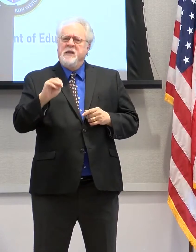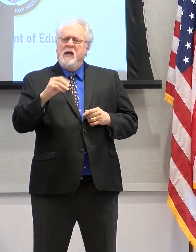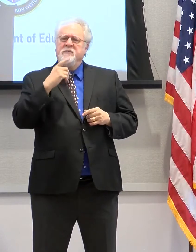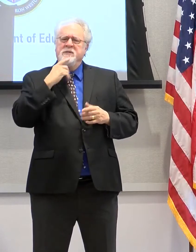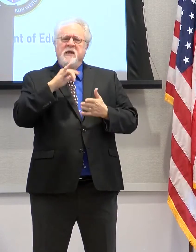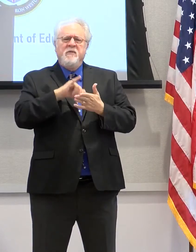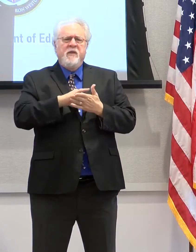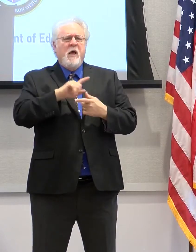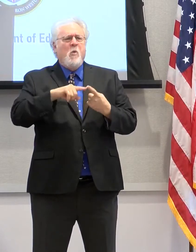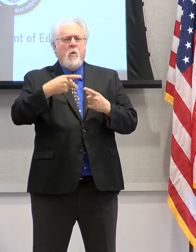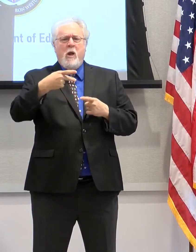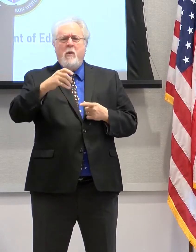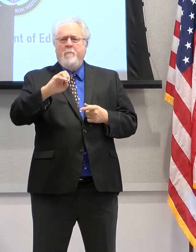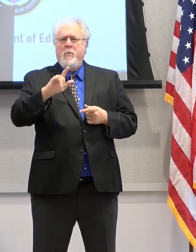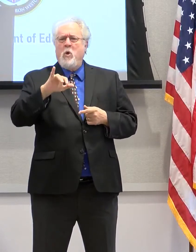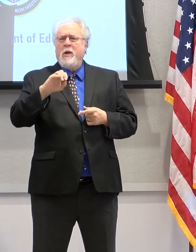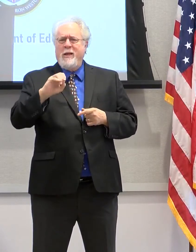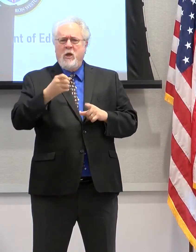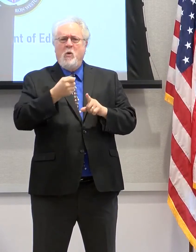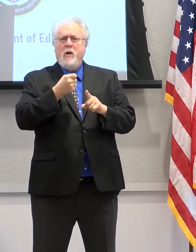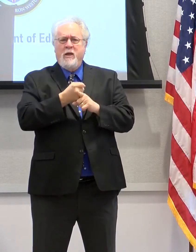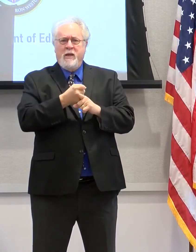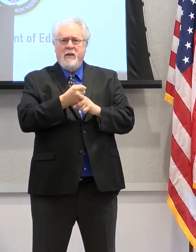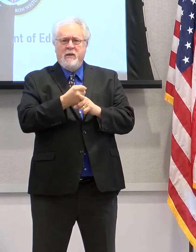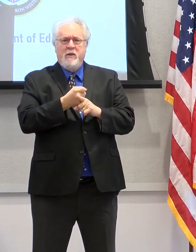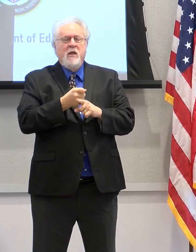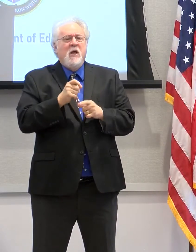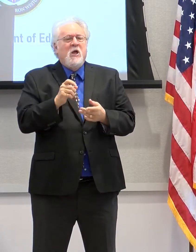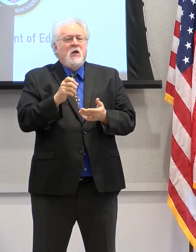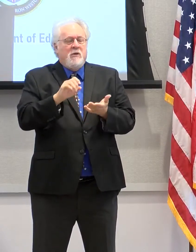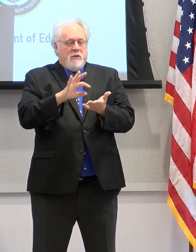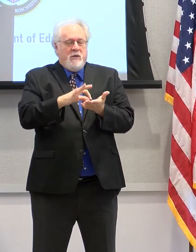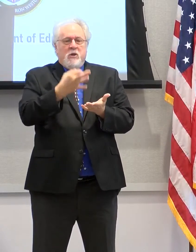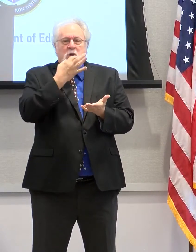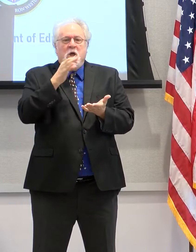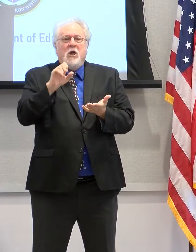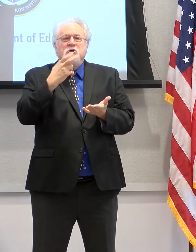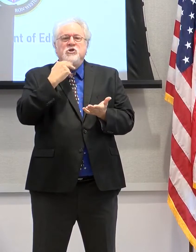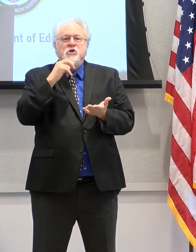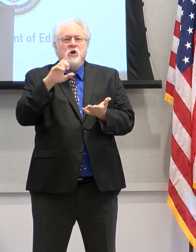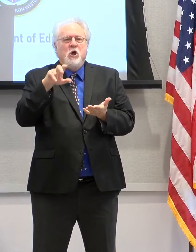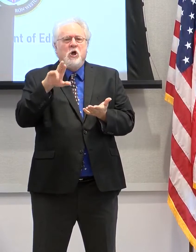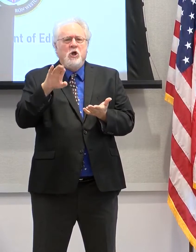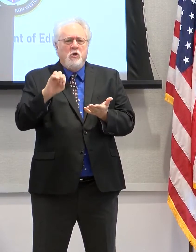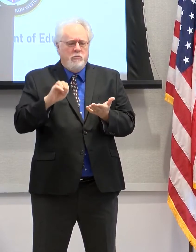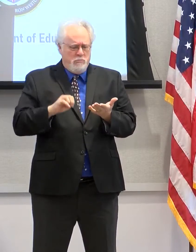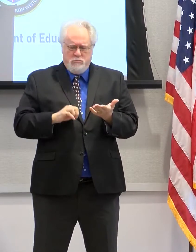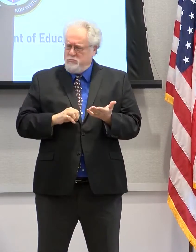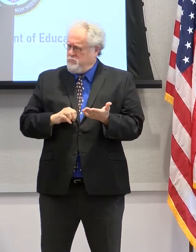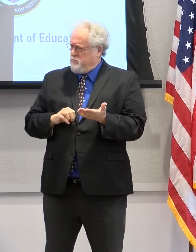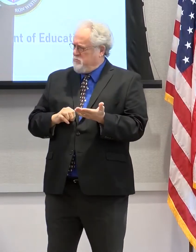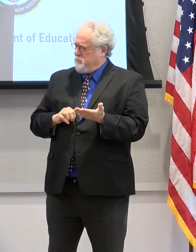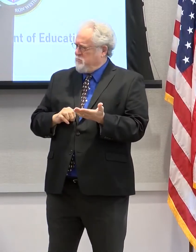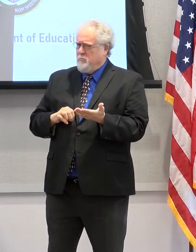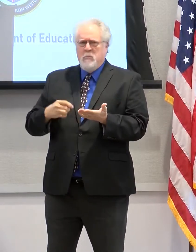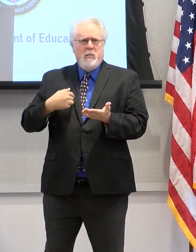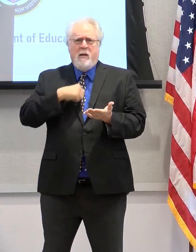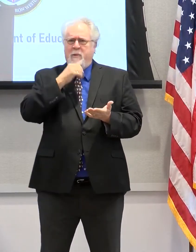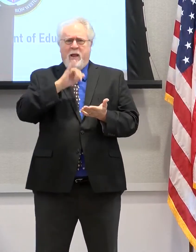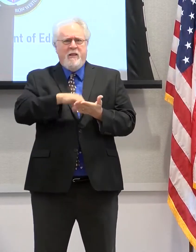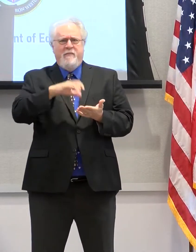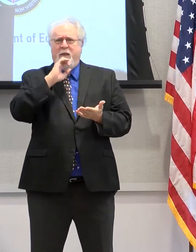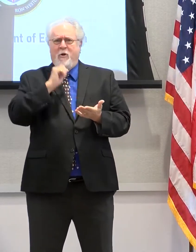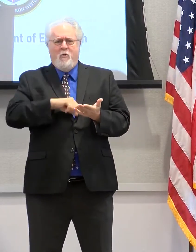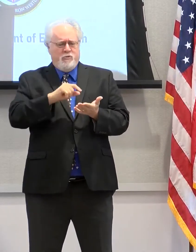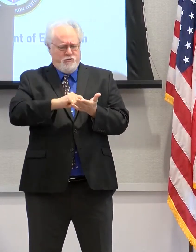that when the polio vaccine was wrong, that you got through a little bit of sugar cubes. I just went along and shook my head. I'm not that old to remember the